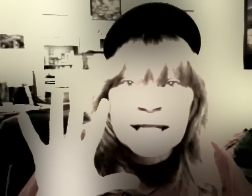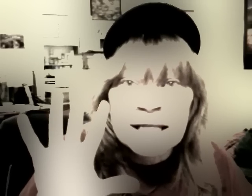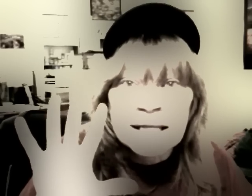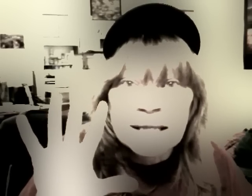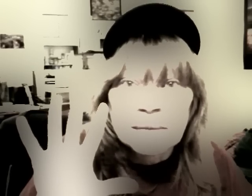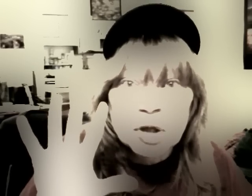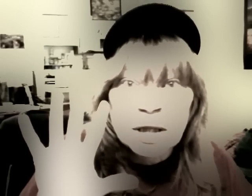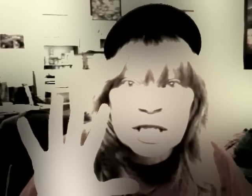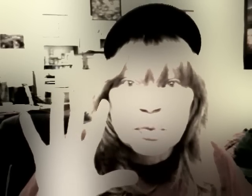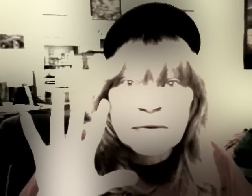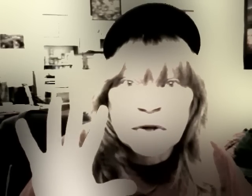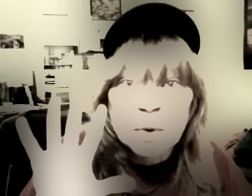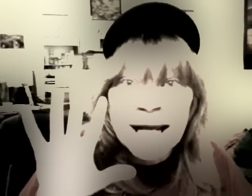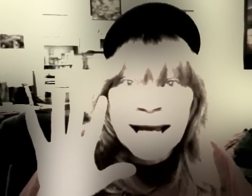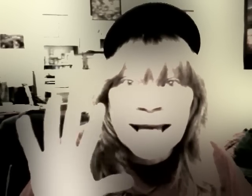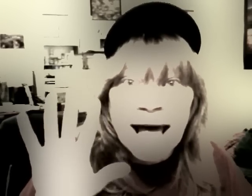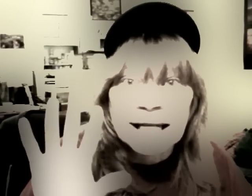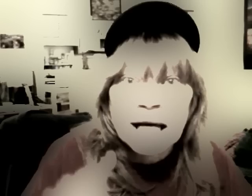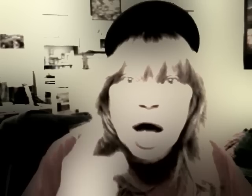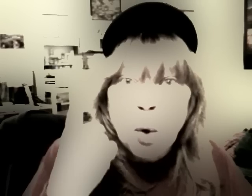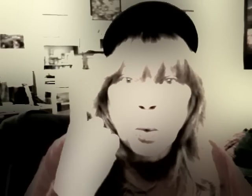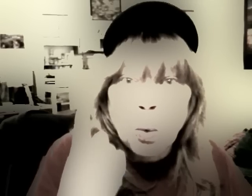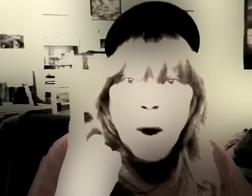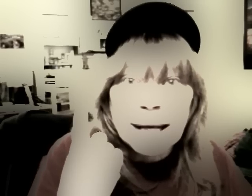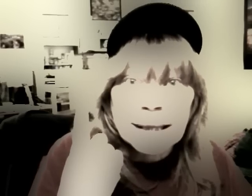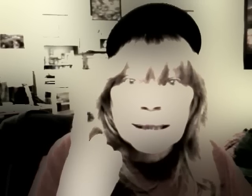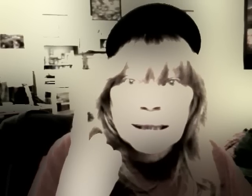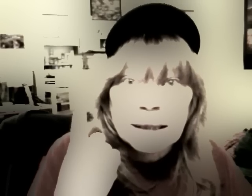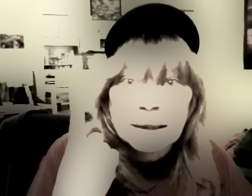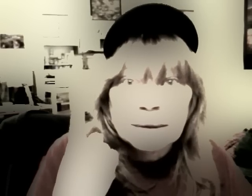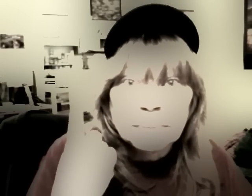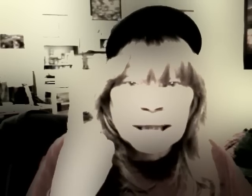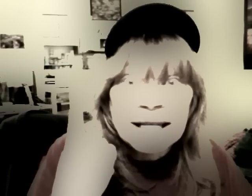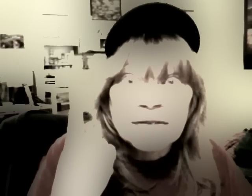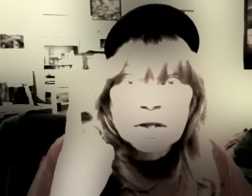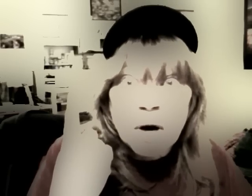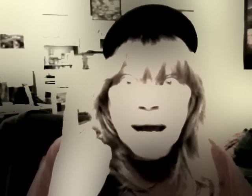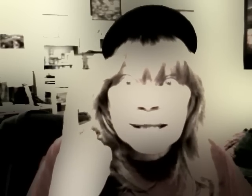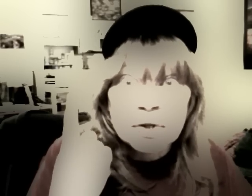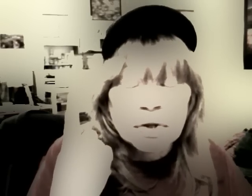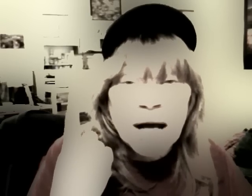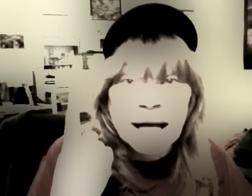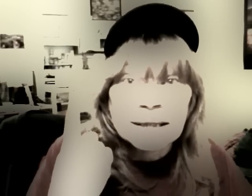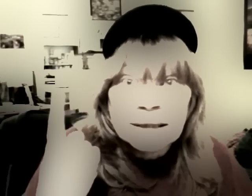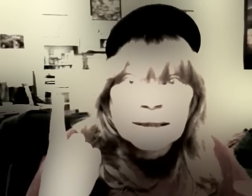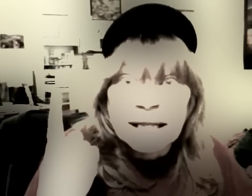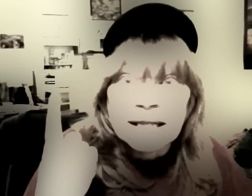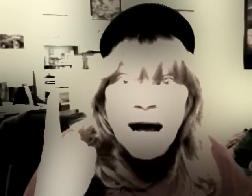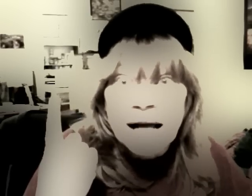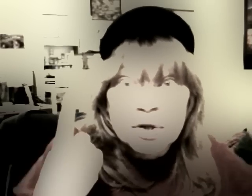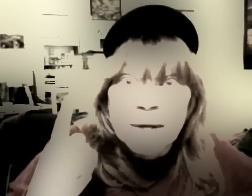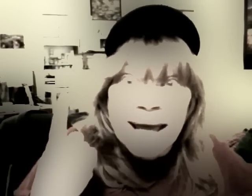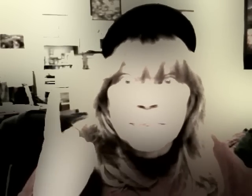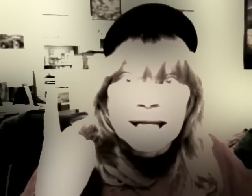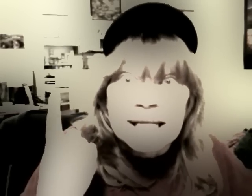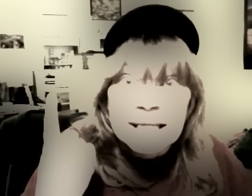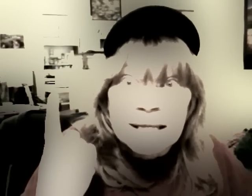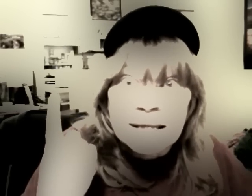system. So let's review it again. One, believe in Christ or you're not in God so you can't be in his system.